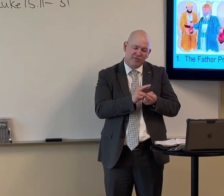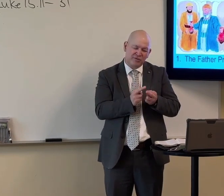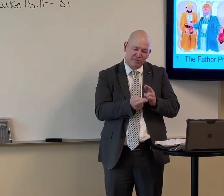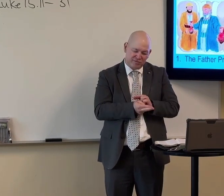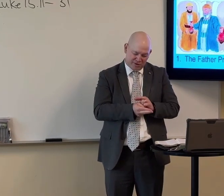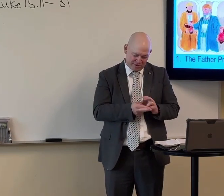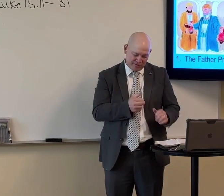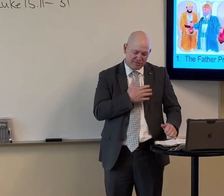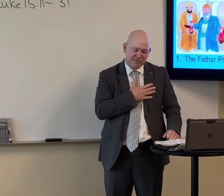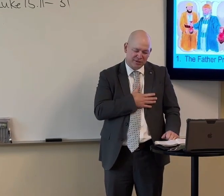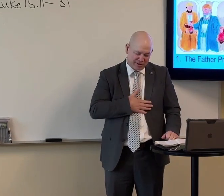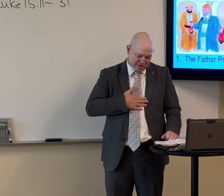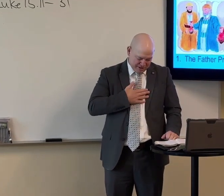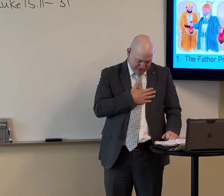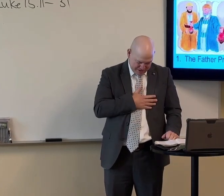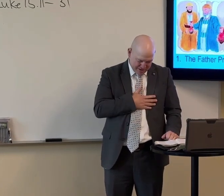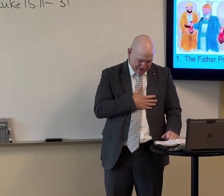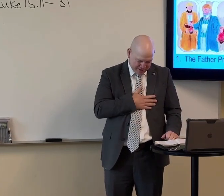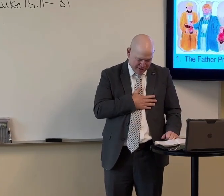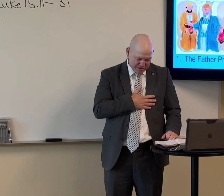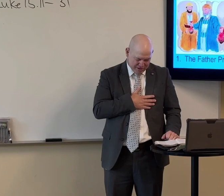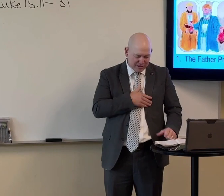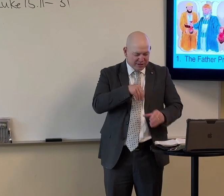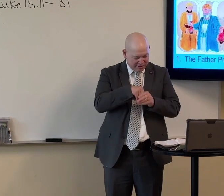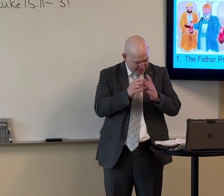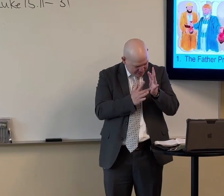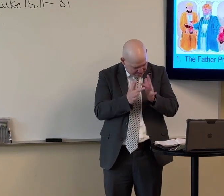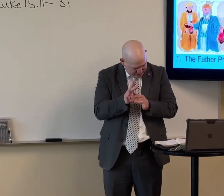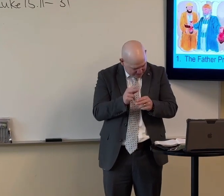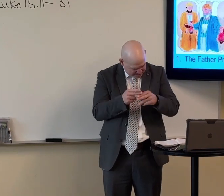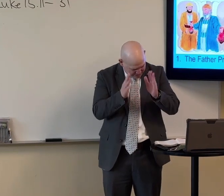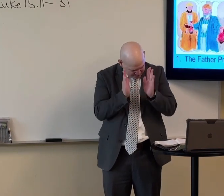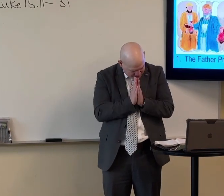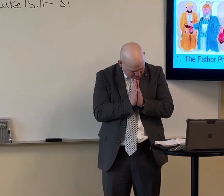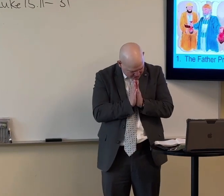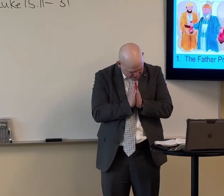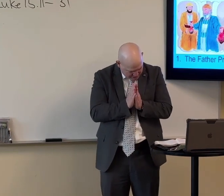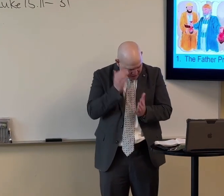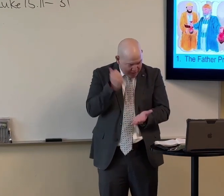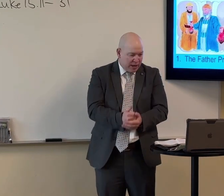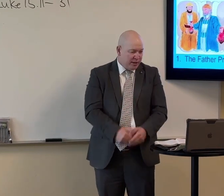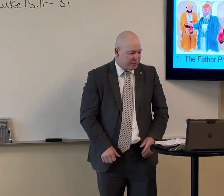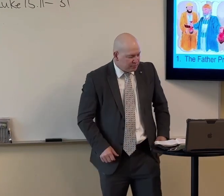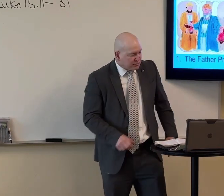to repent. Please. We pray in Jesus' name. Amen.